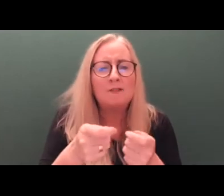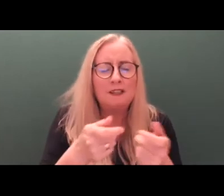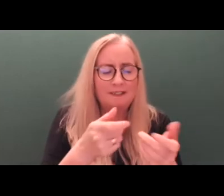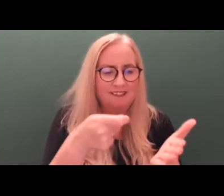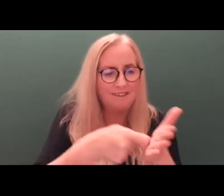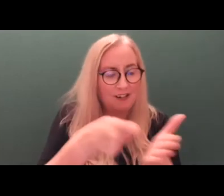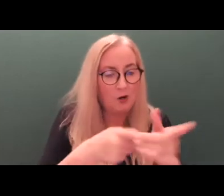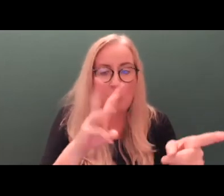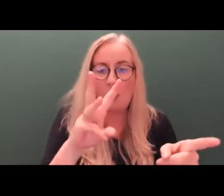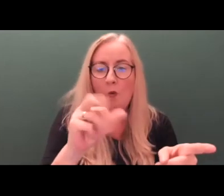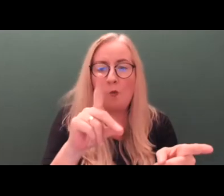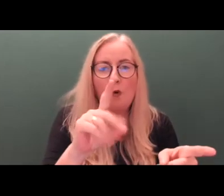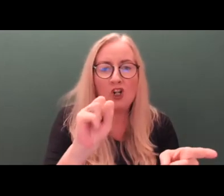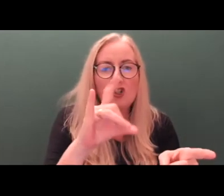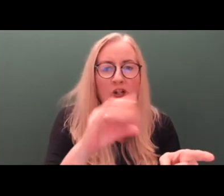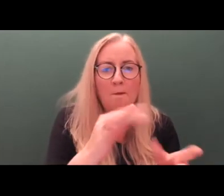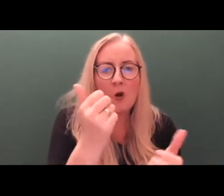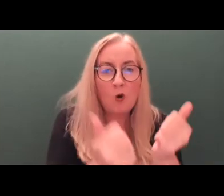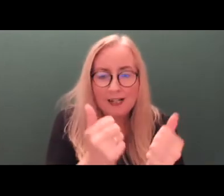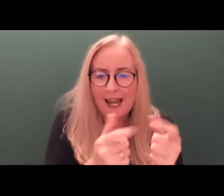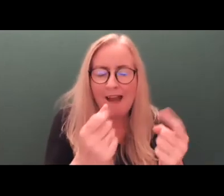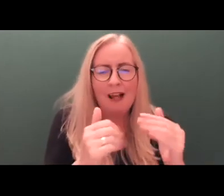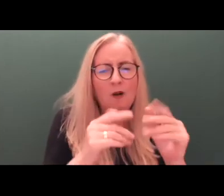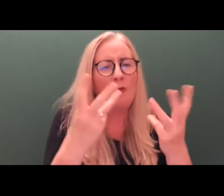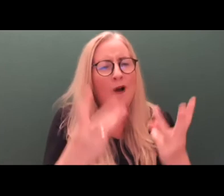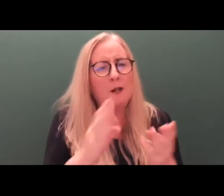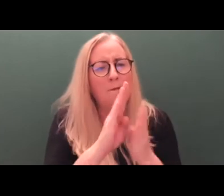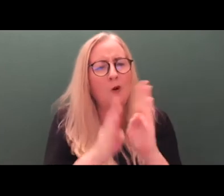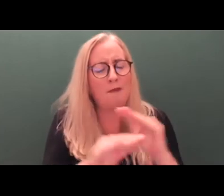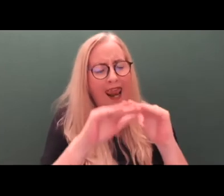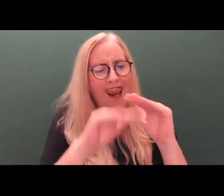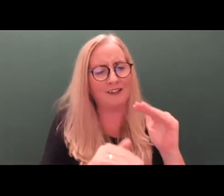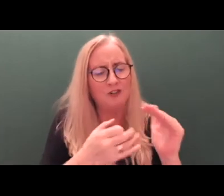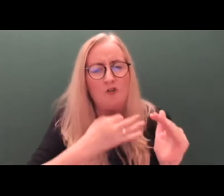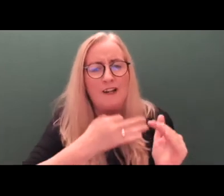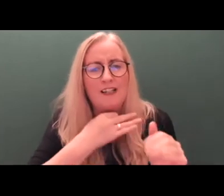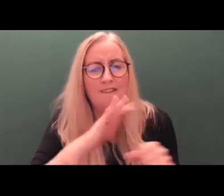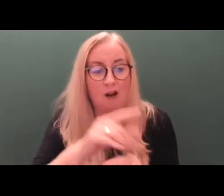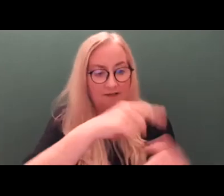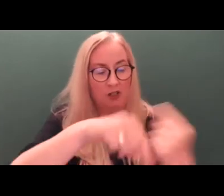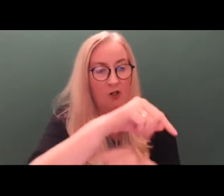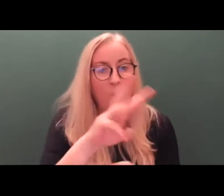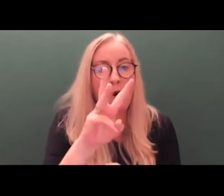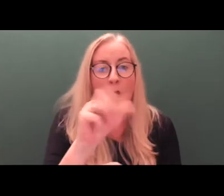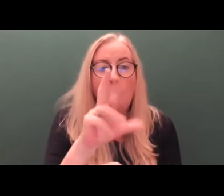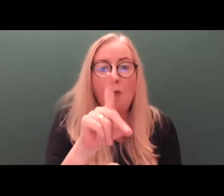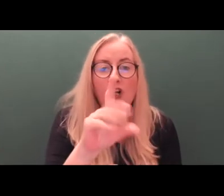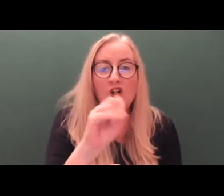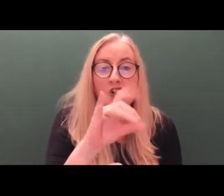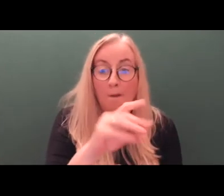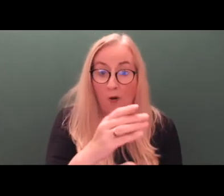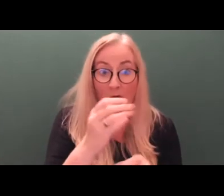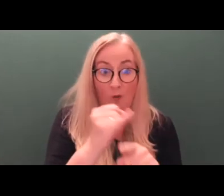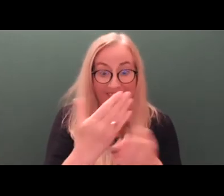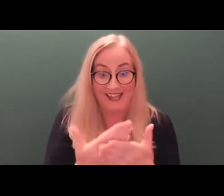has already taken steps to minimize the risks to the funds of those wards who will be discharged from wardship within the timeframe